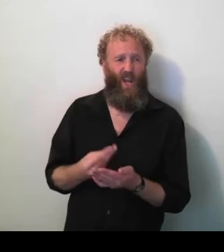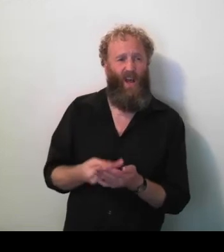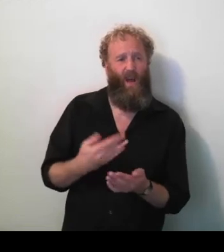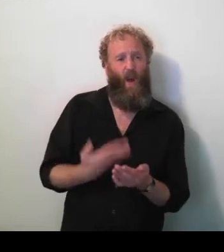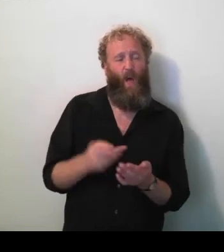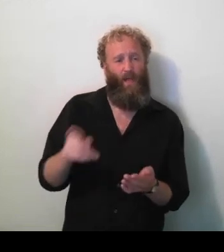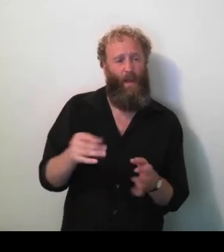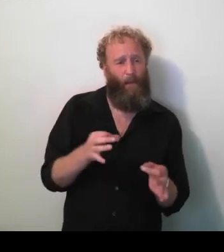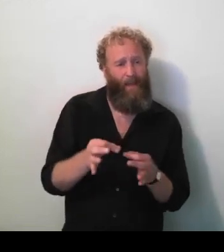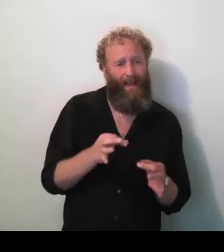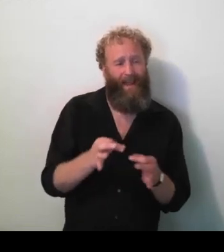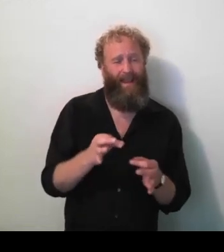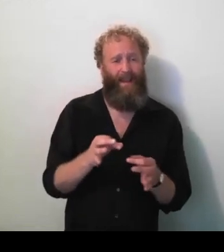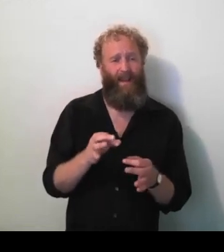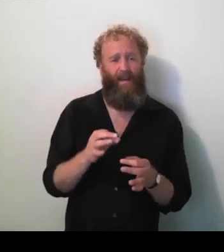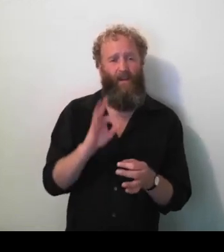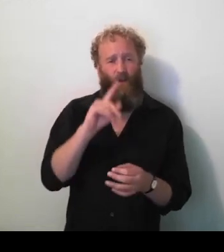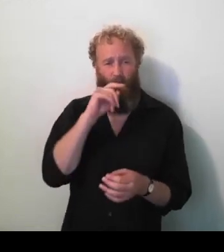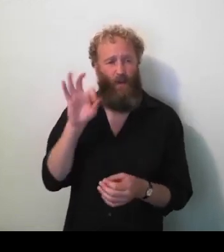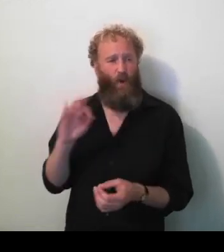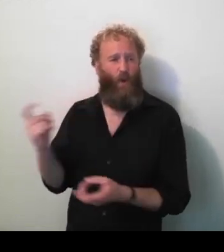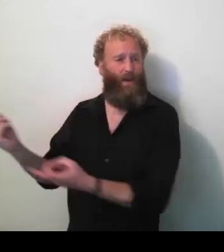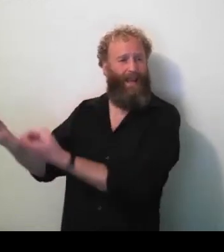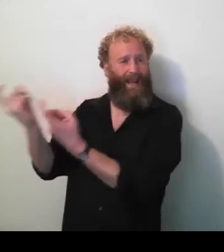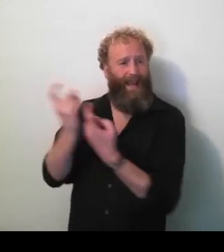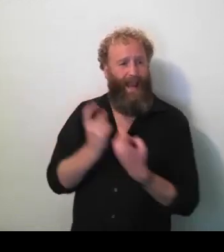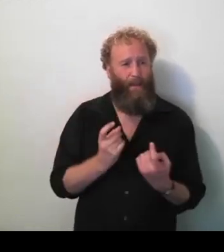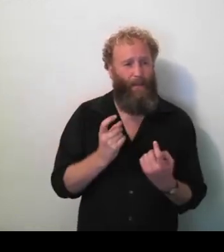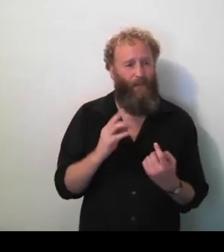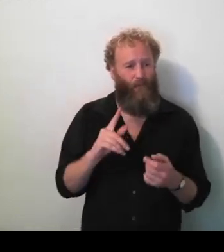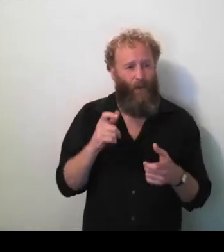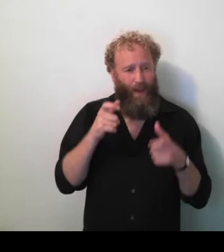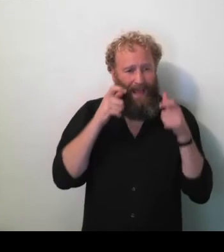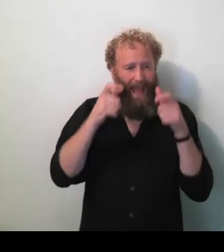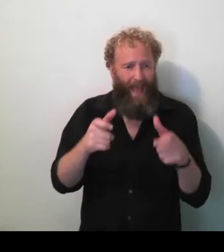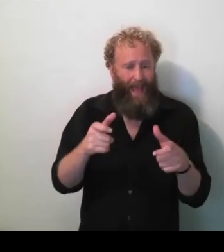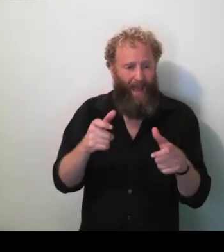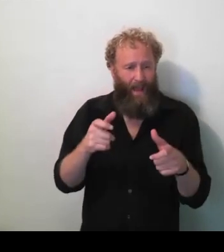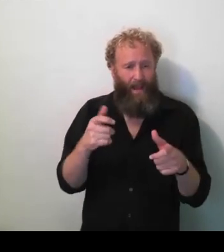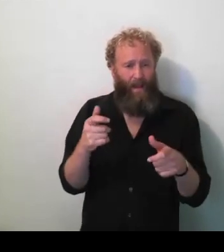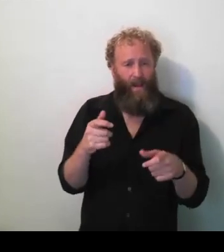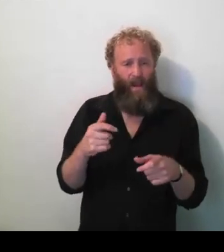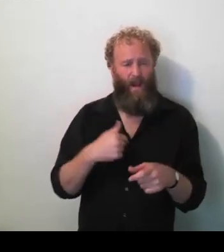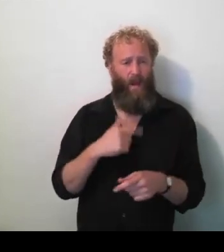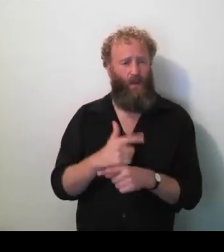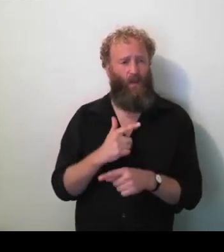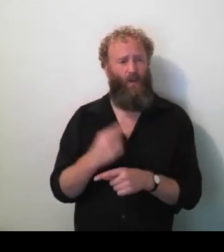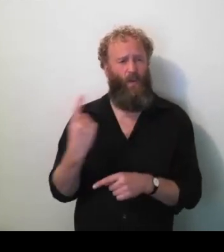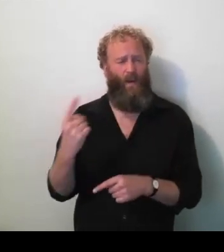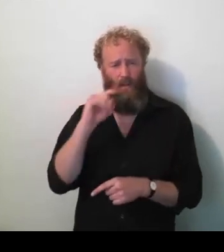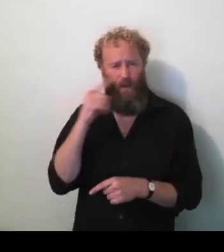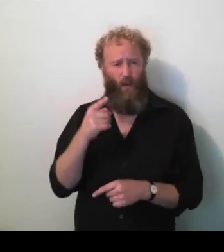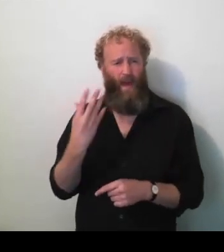turn up for care. I mean, I spoke to somebody quite recently who has very bad arthritis in her